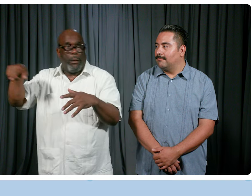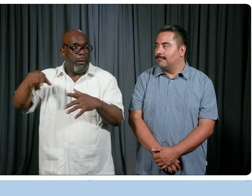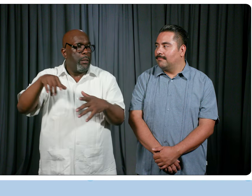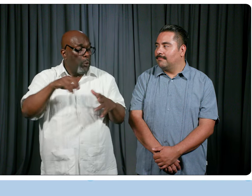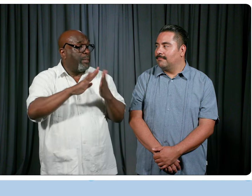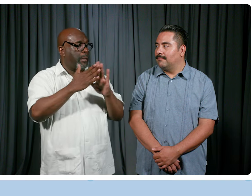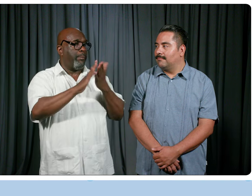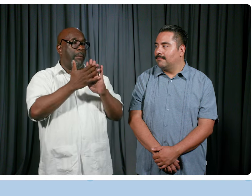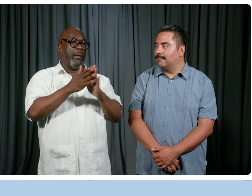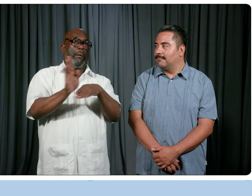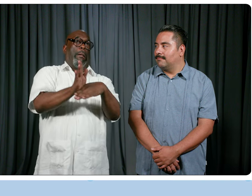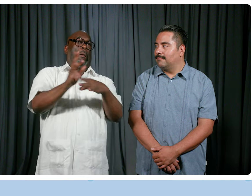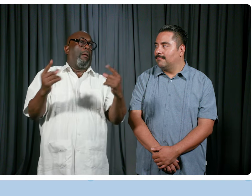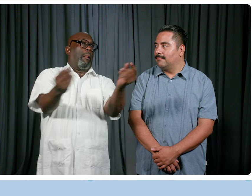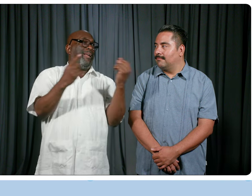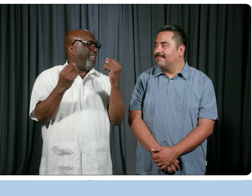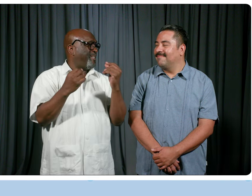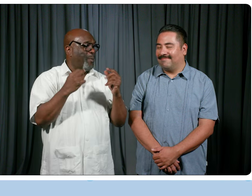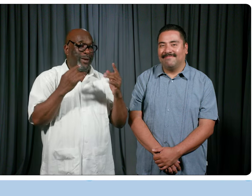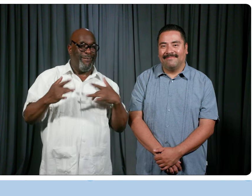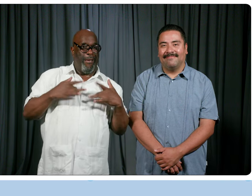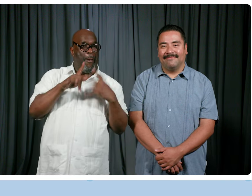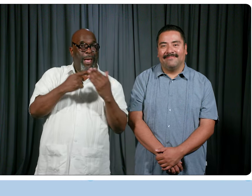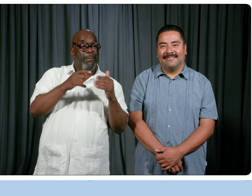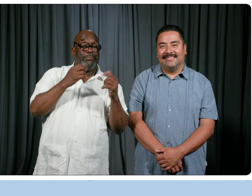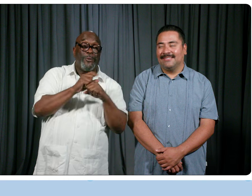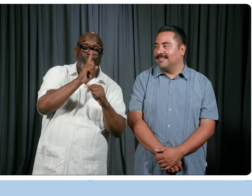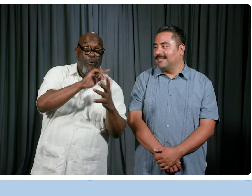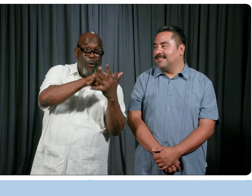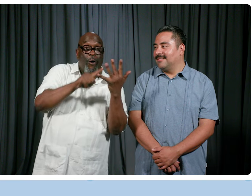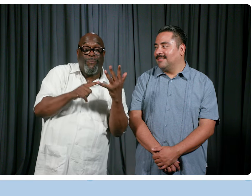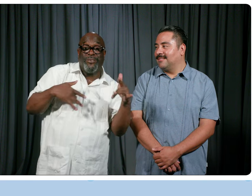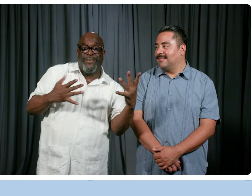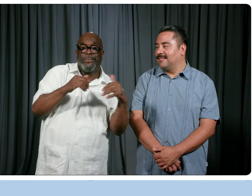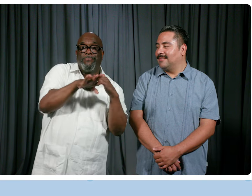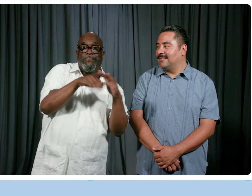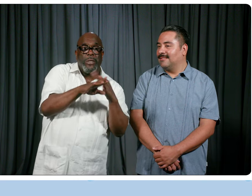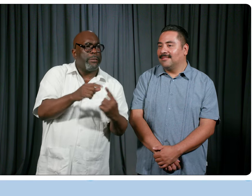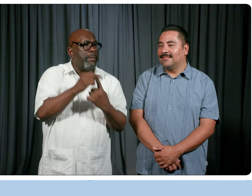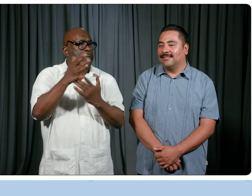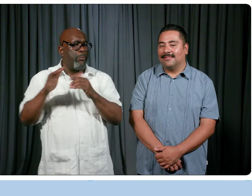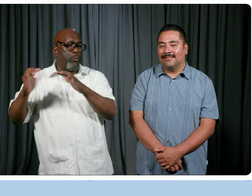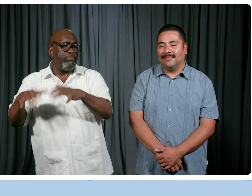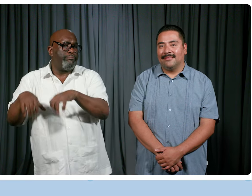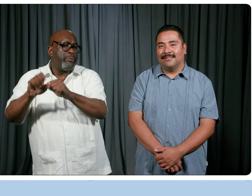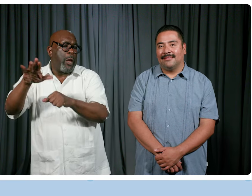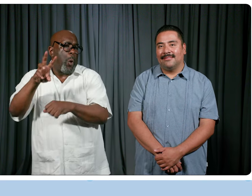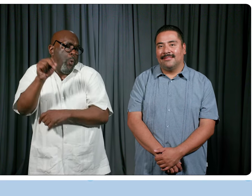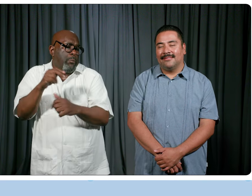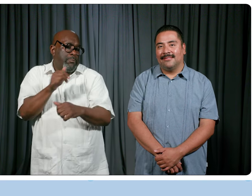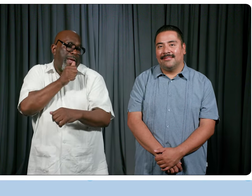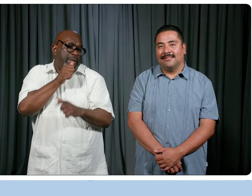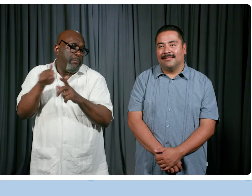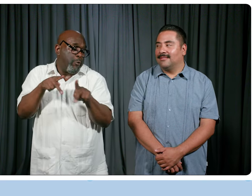alive. We're very focused on the accessibility of that and making sure that those events are accessible too. Special interest groups are going to have their own parties and events. You we've